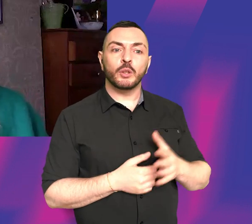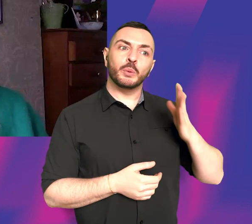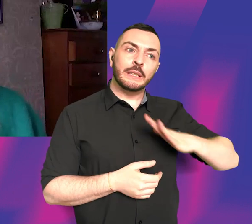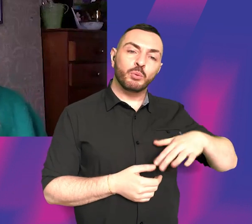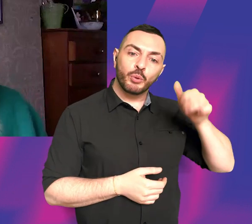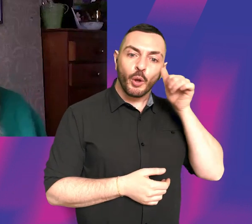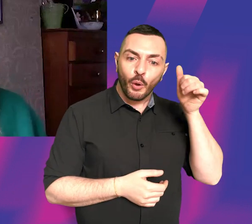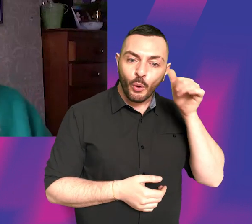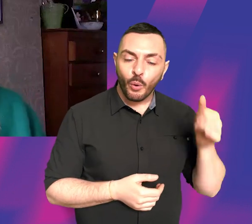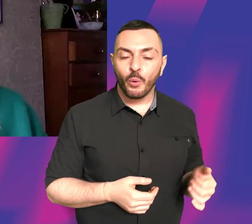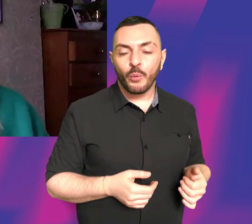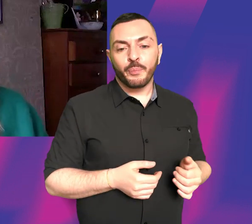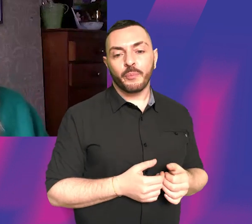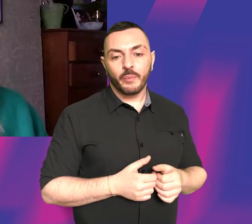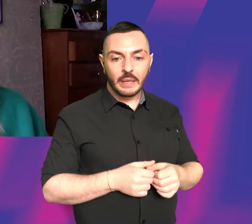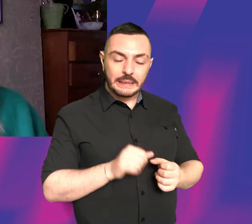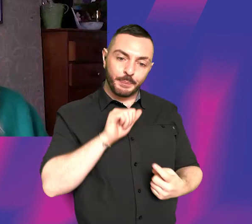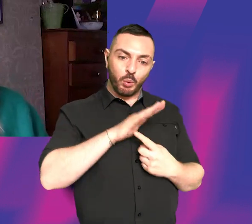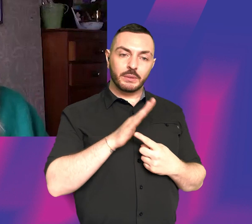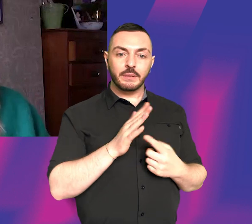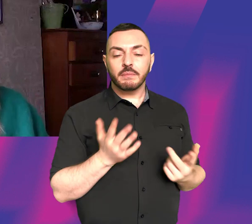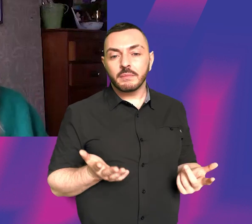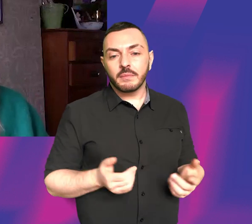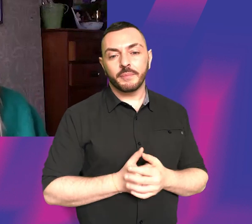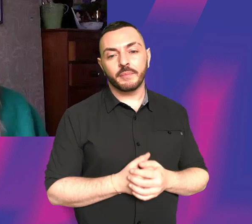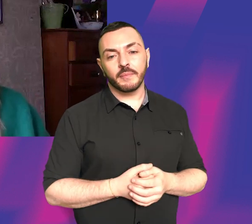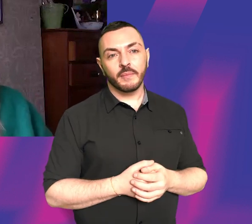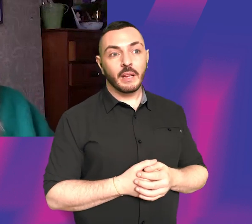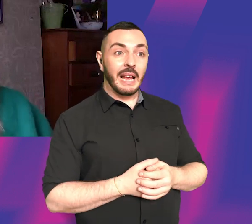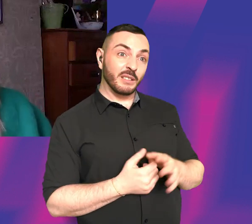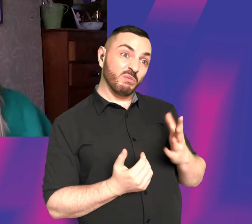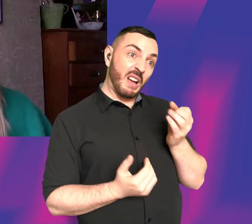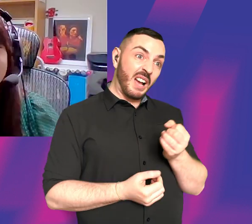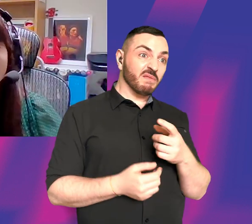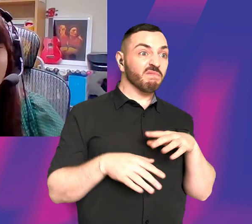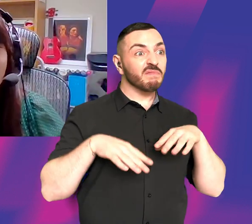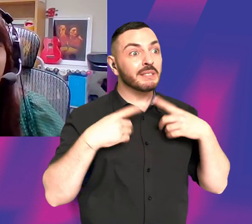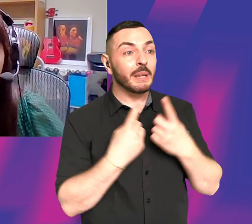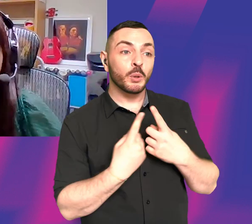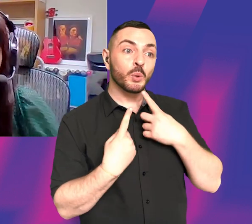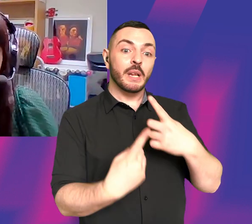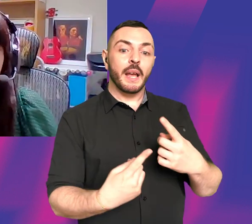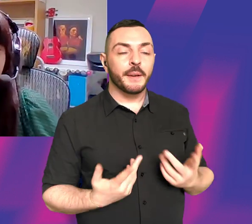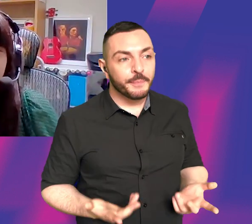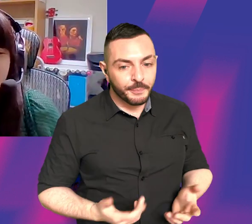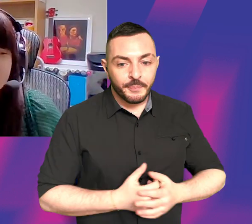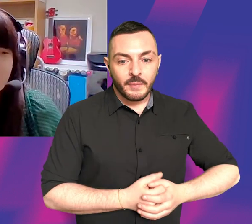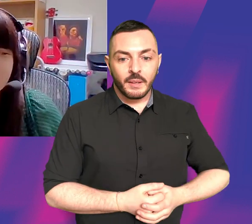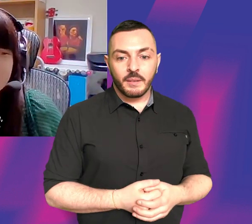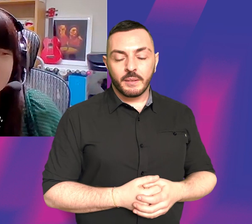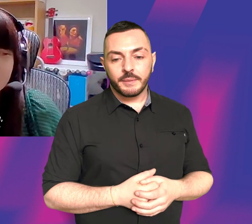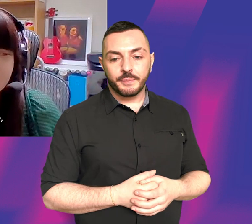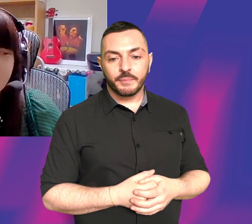that it is important to you and that, you know, you have something to say. And when you made Scrubber,